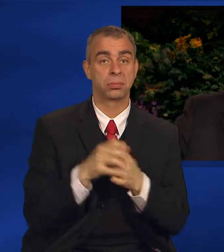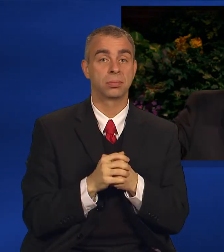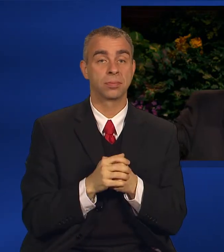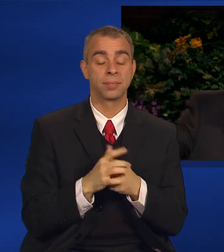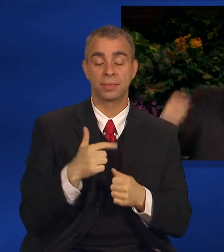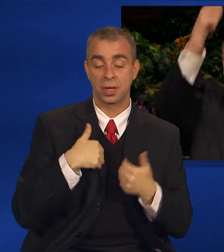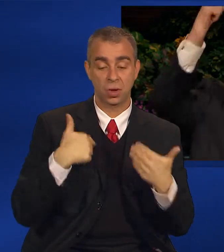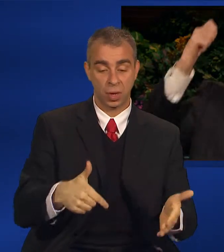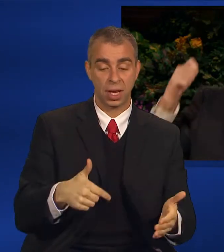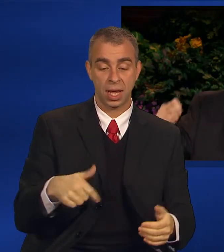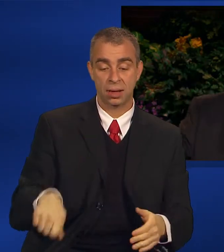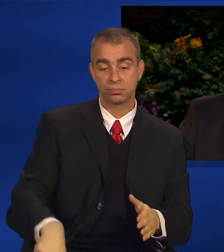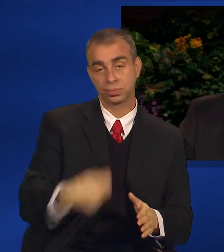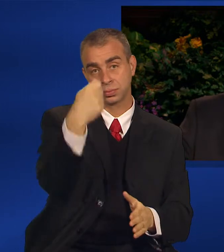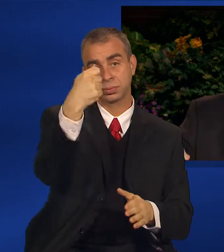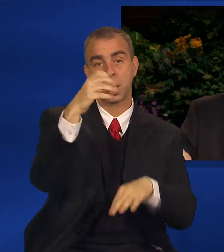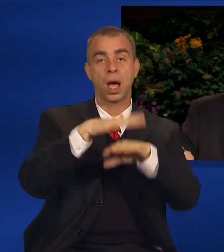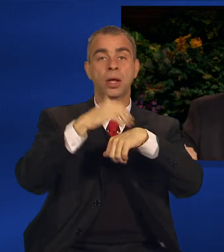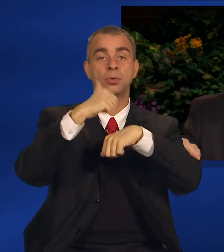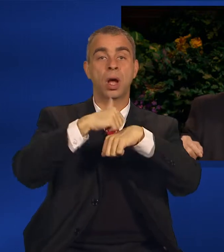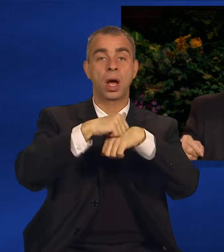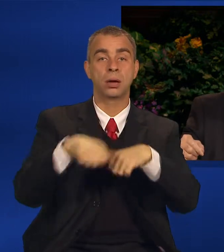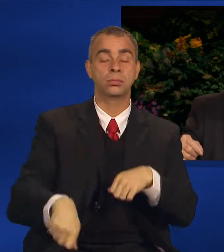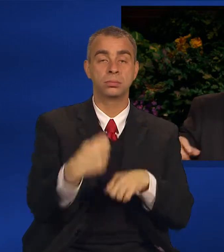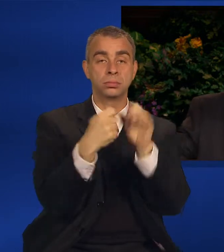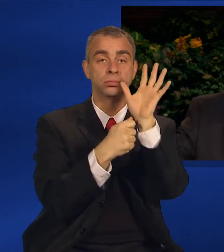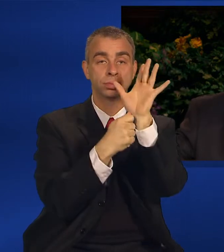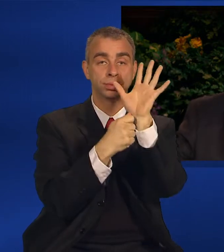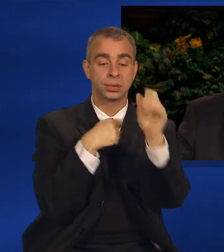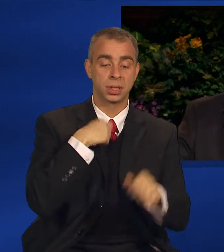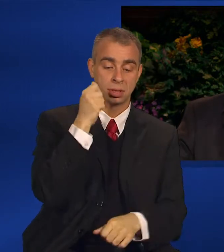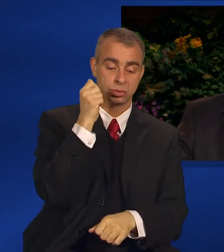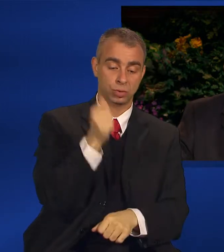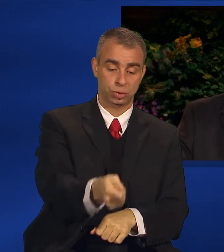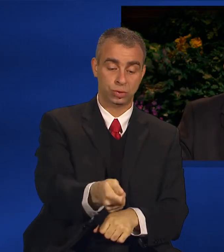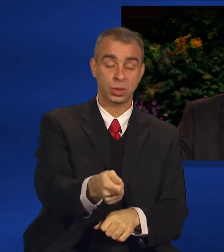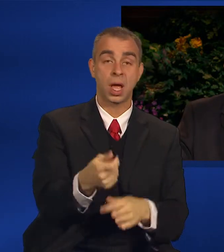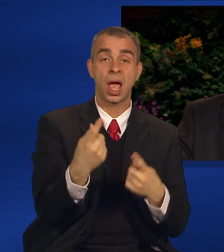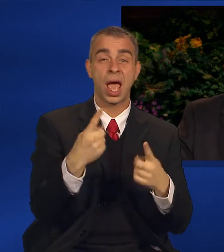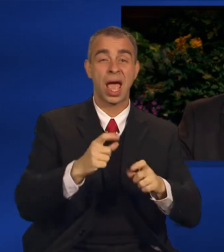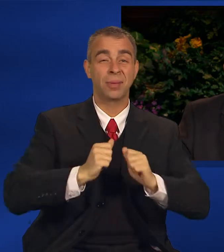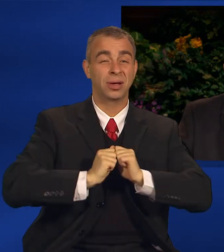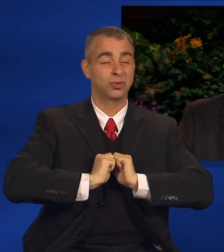I struck a match on a rock and set the partridge in dress ablaze.